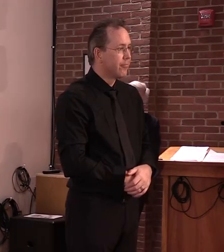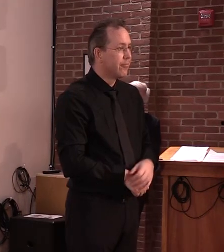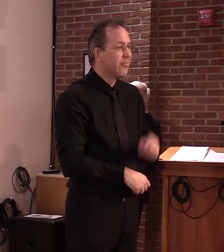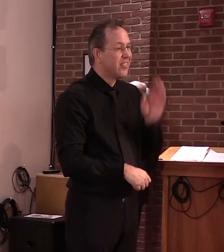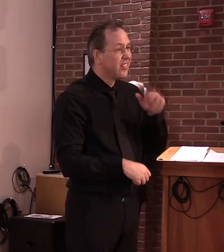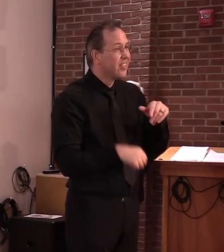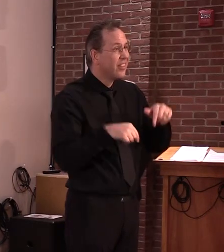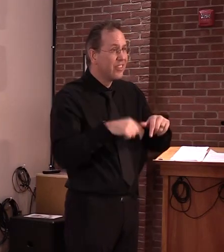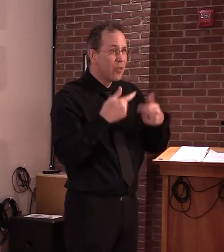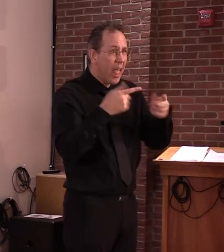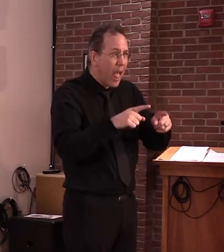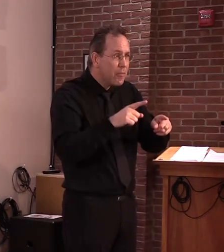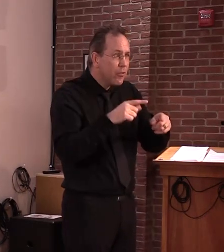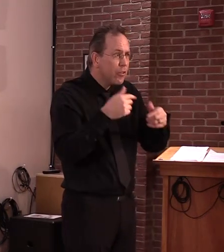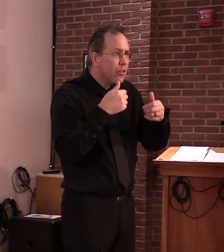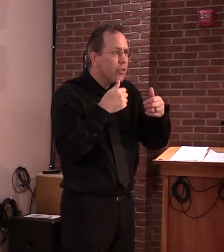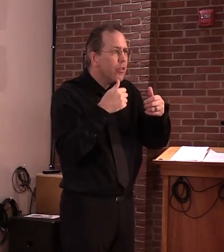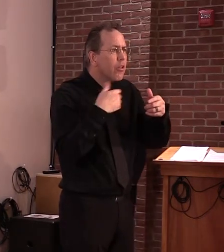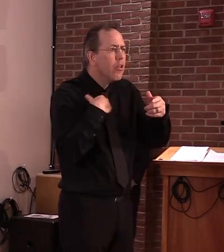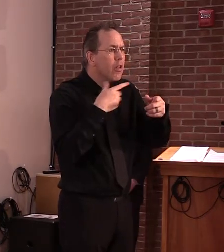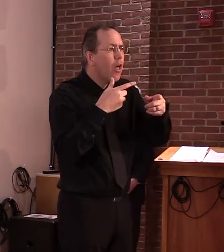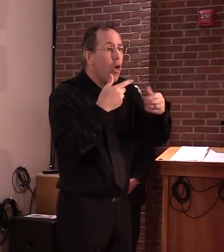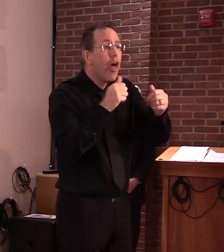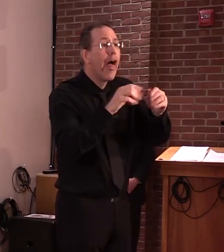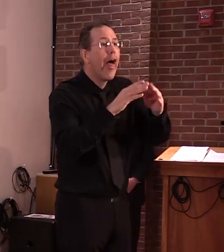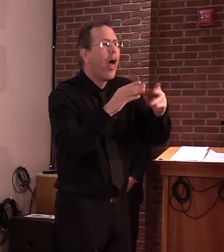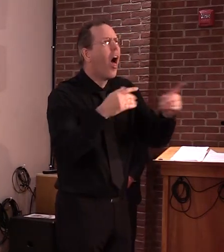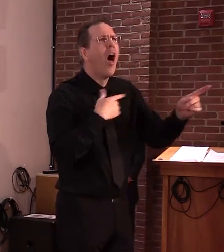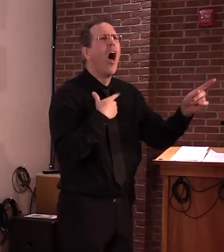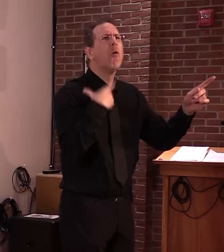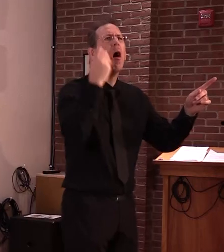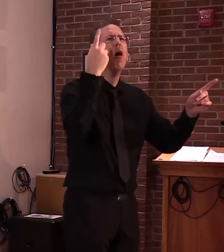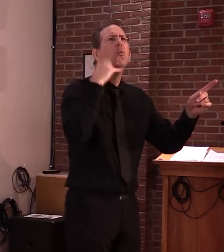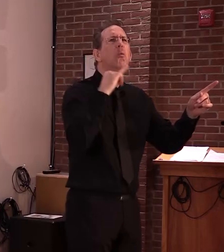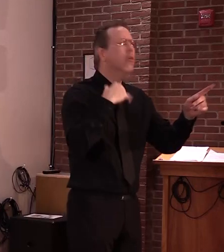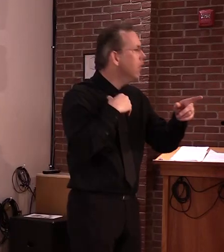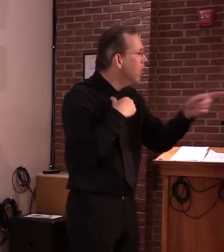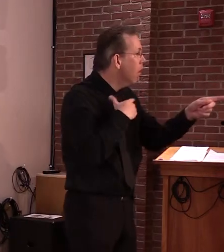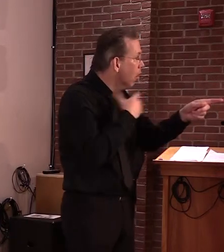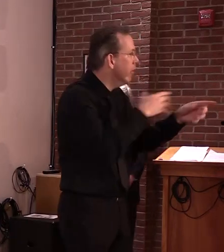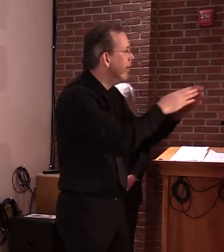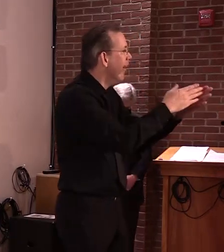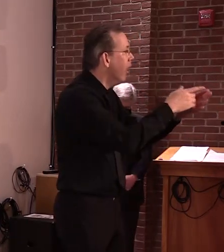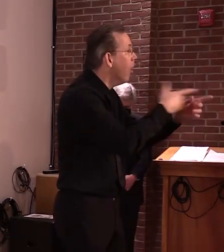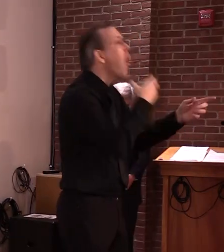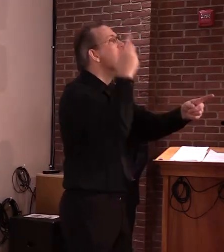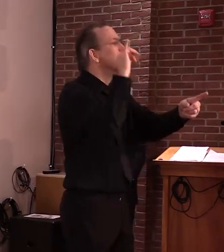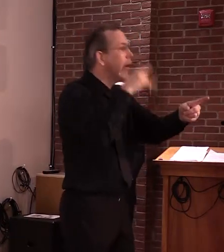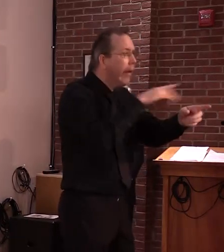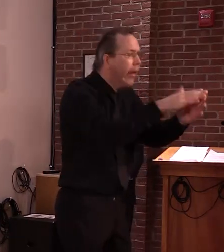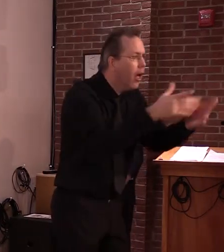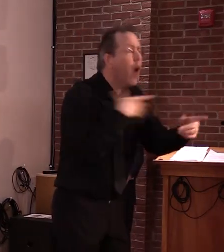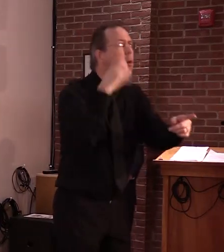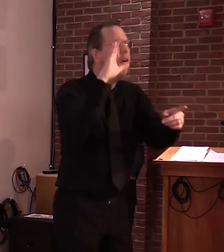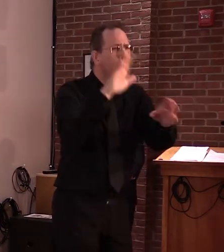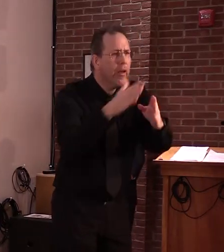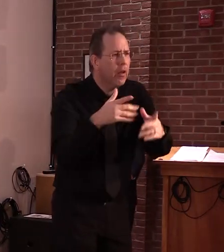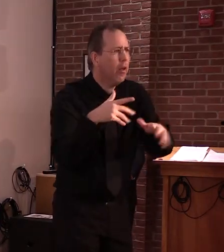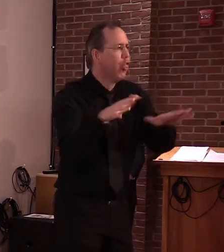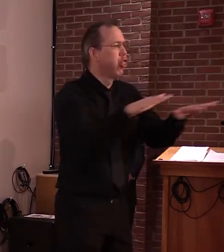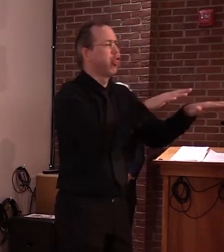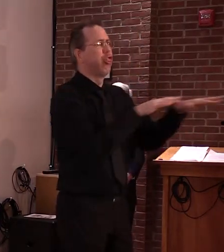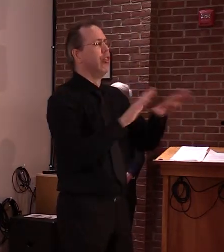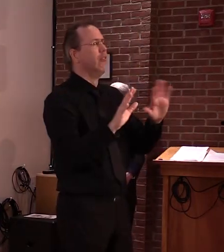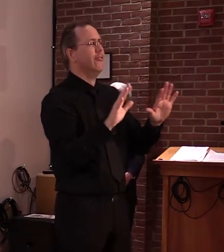as well as, uh, the experts we have in public safety and in economic development, uh, but in the end, within the health department.